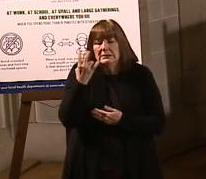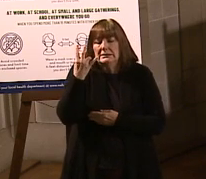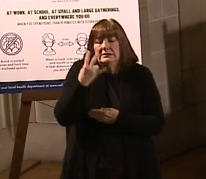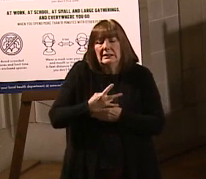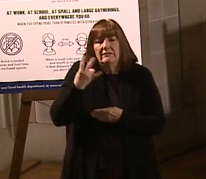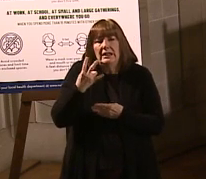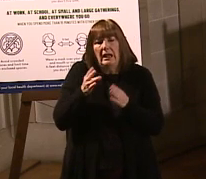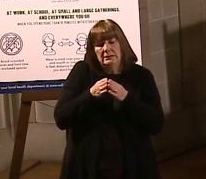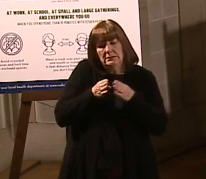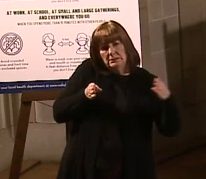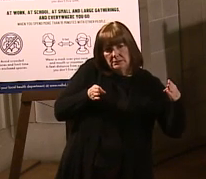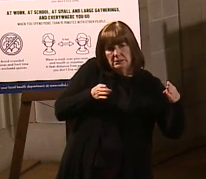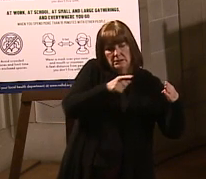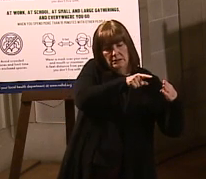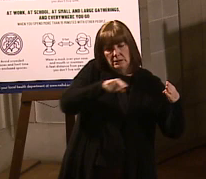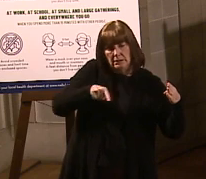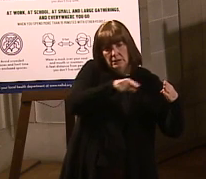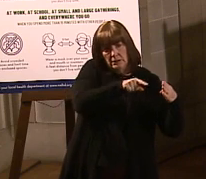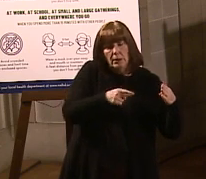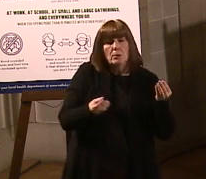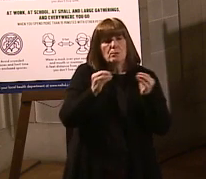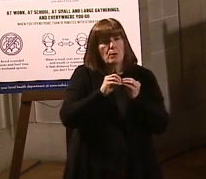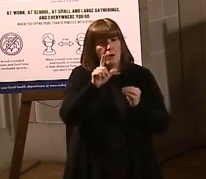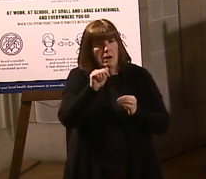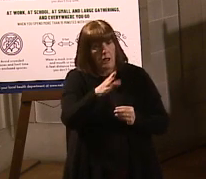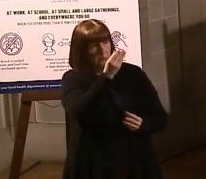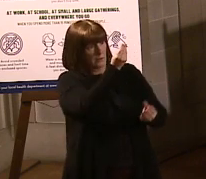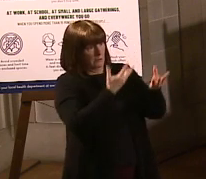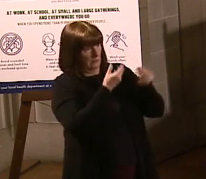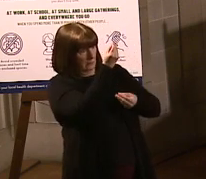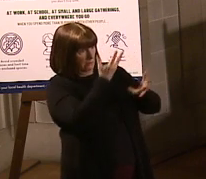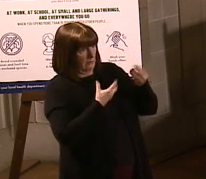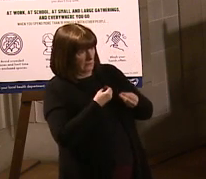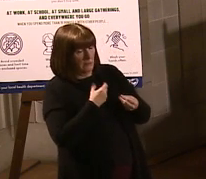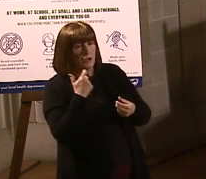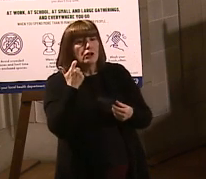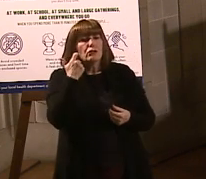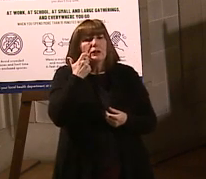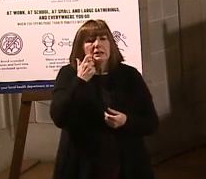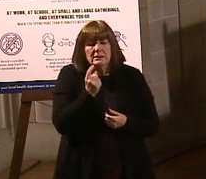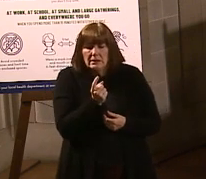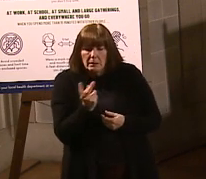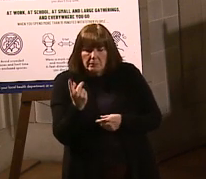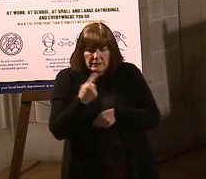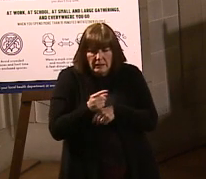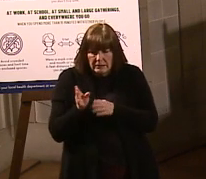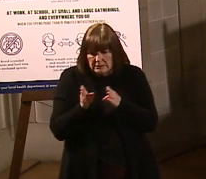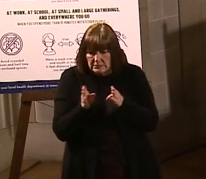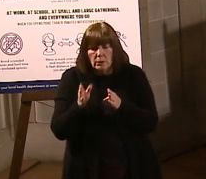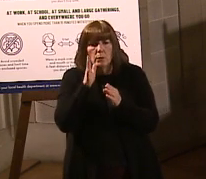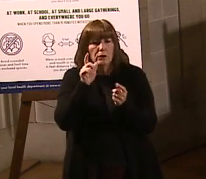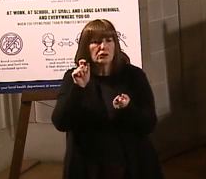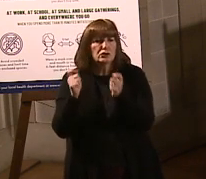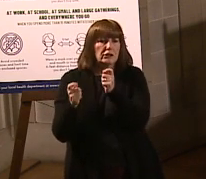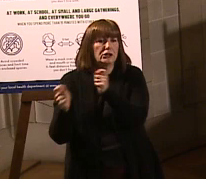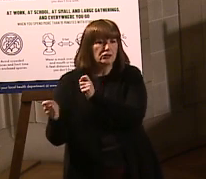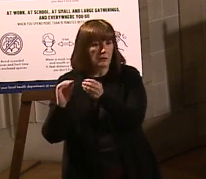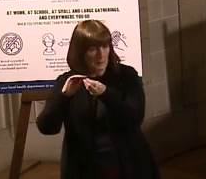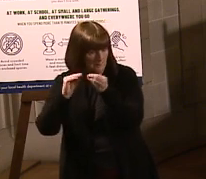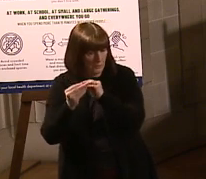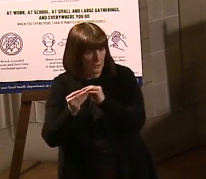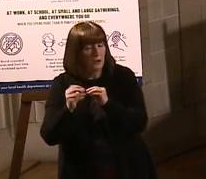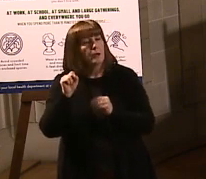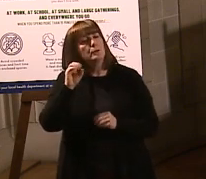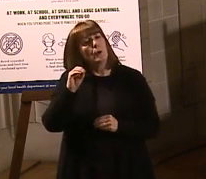This is to highlight that as more labs are reported to us, the most recent couple days may shift. In summary, the